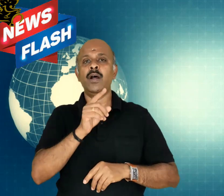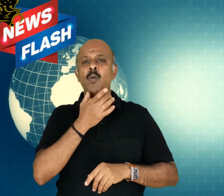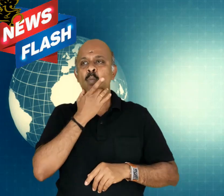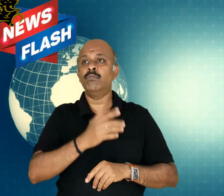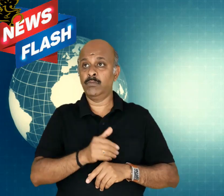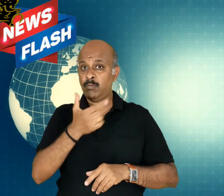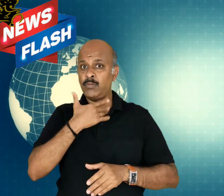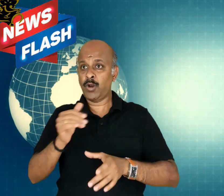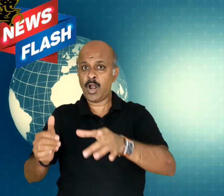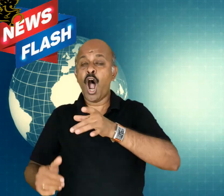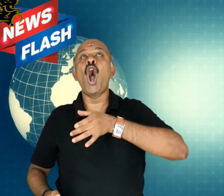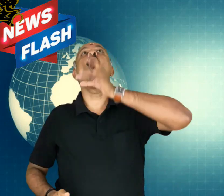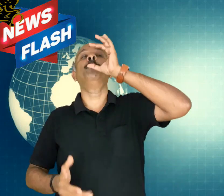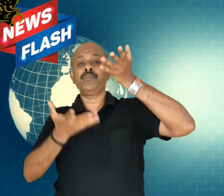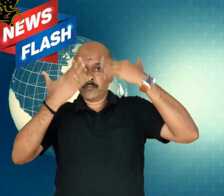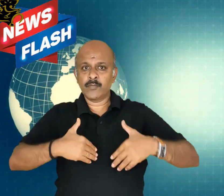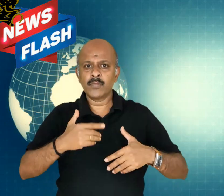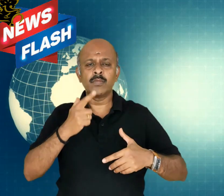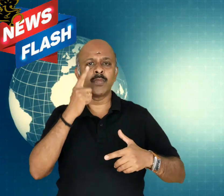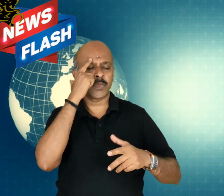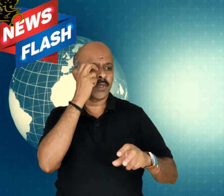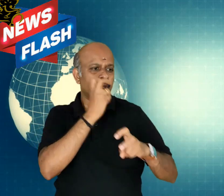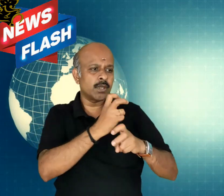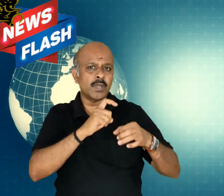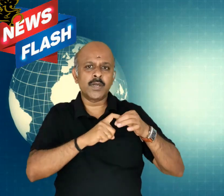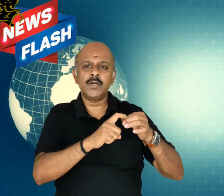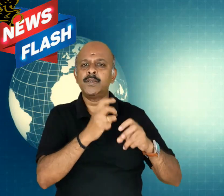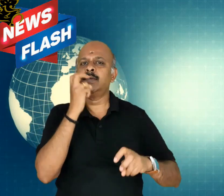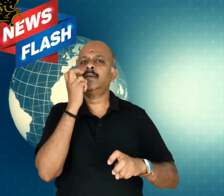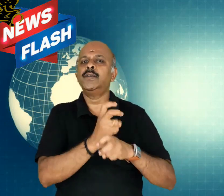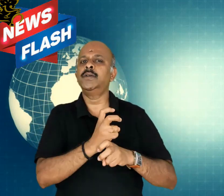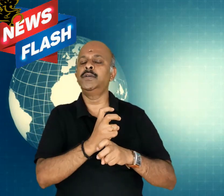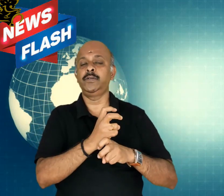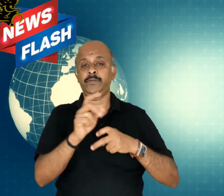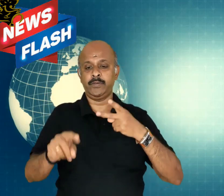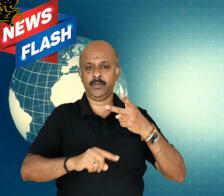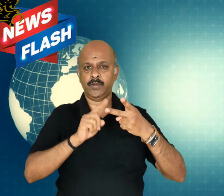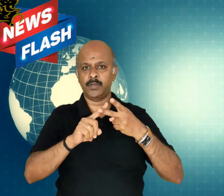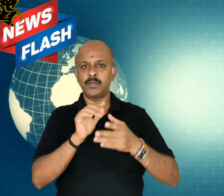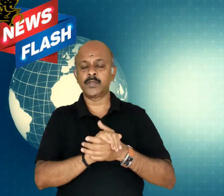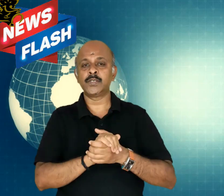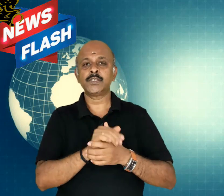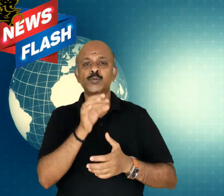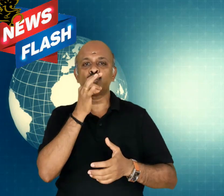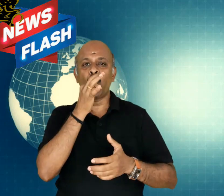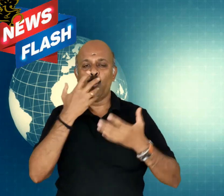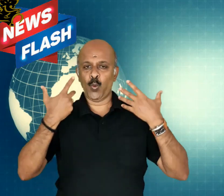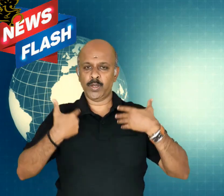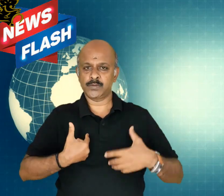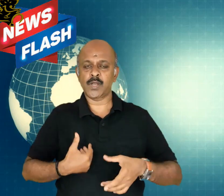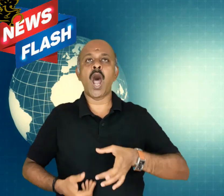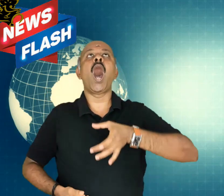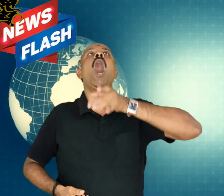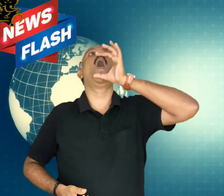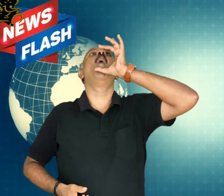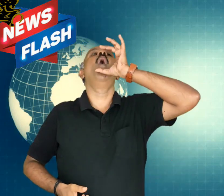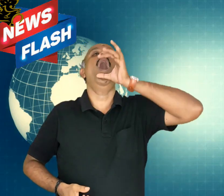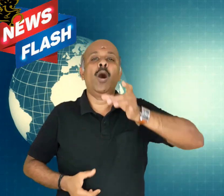blood pressure and sugar. The old people might not know how to gargle and the ones